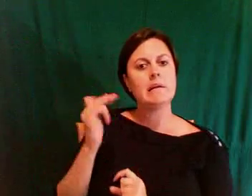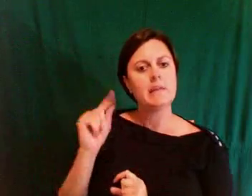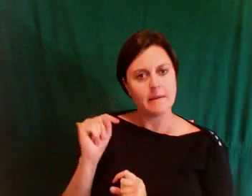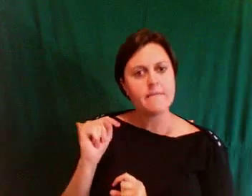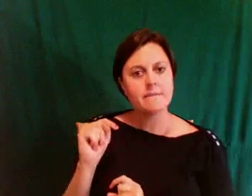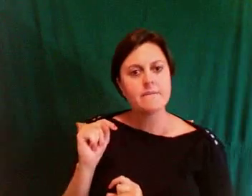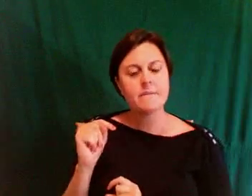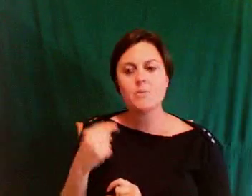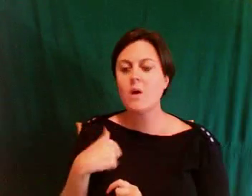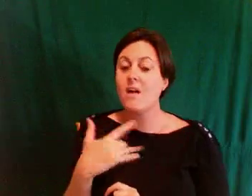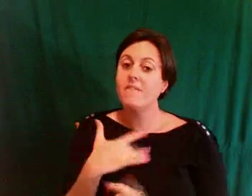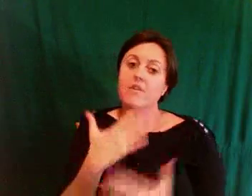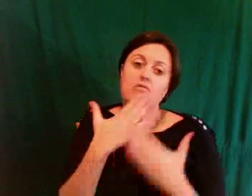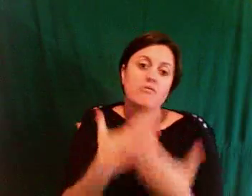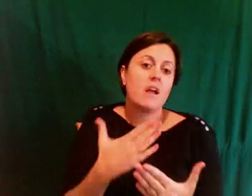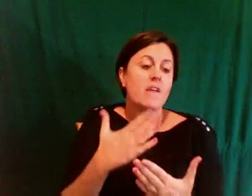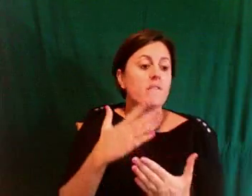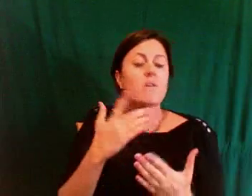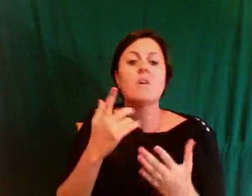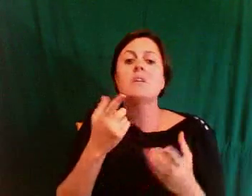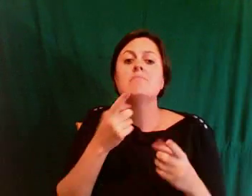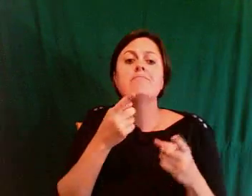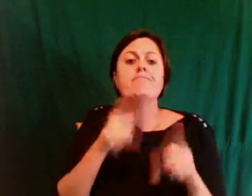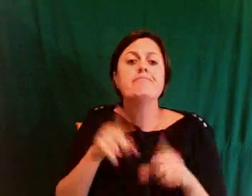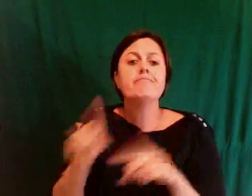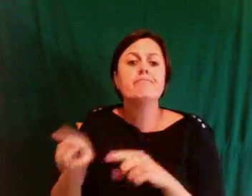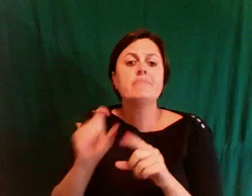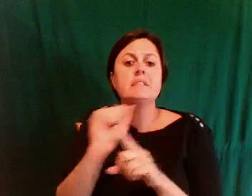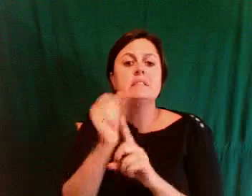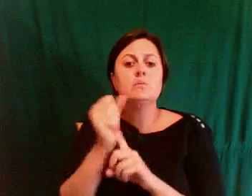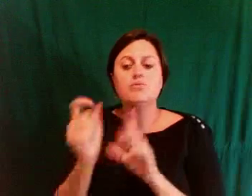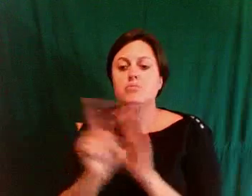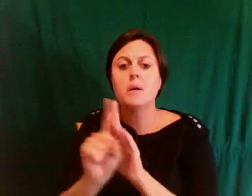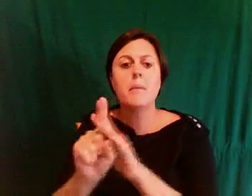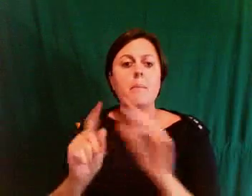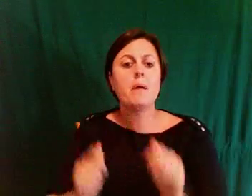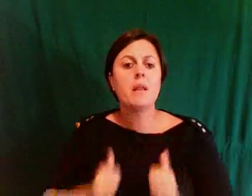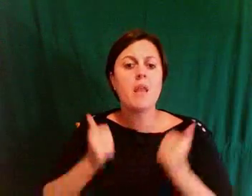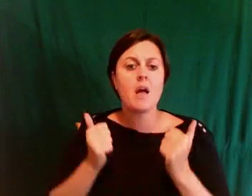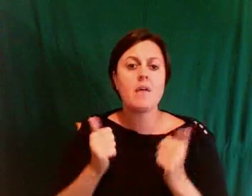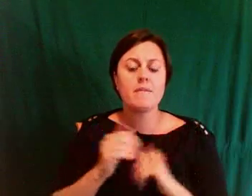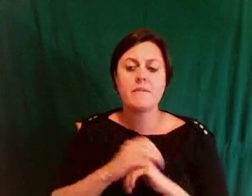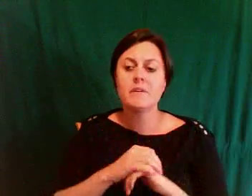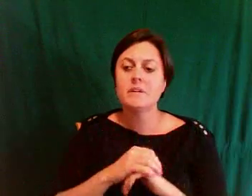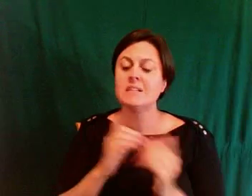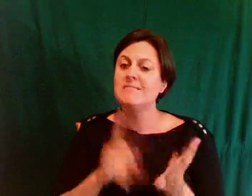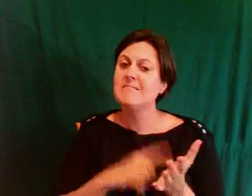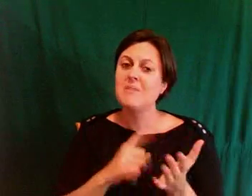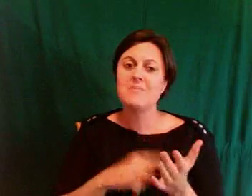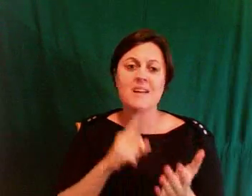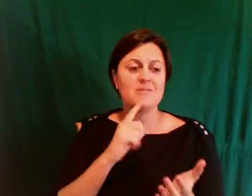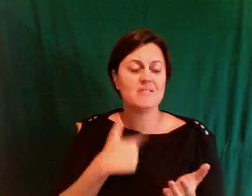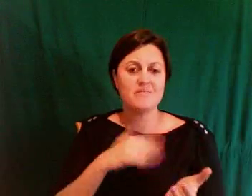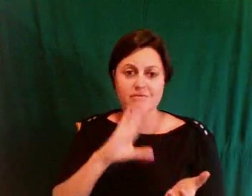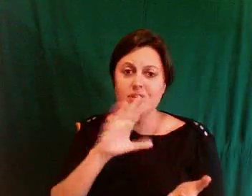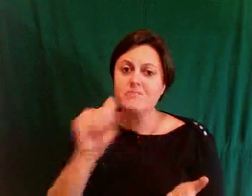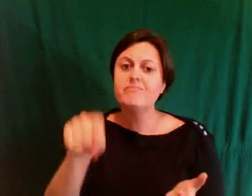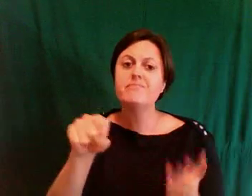that we've had in life. And as much as there are days when I'll tell you this is highly inconvenient and there are frustrations and there are